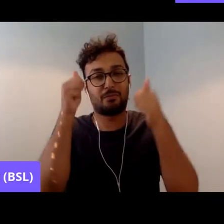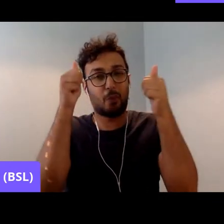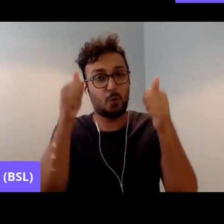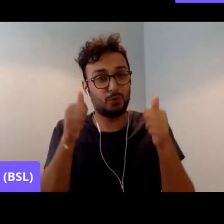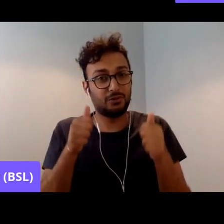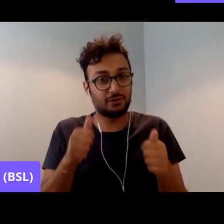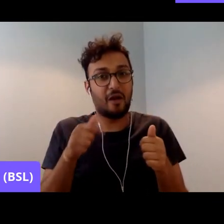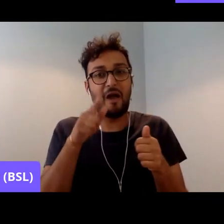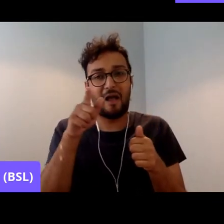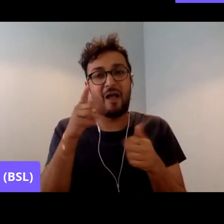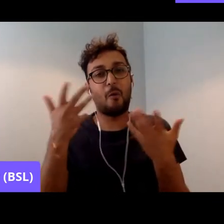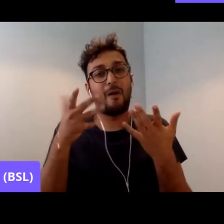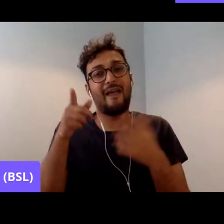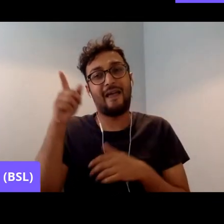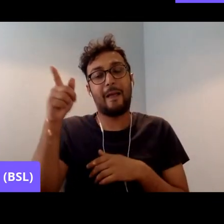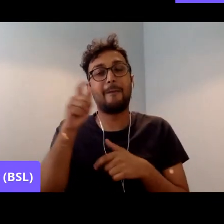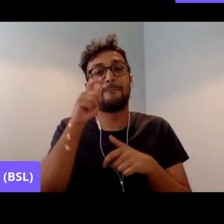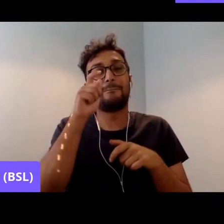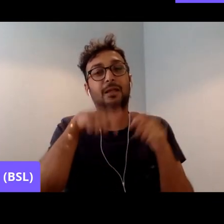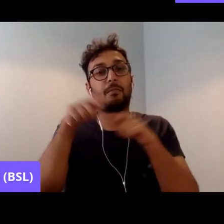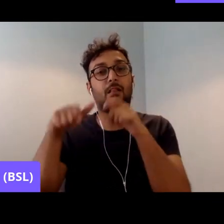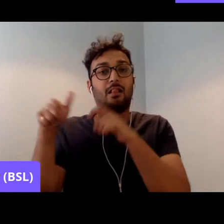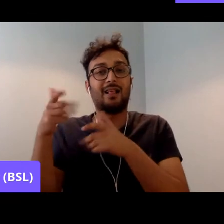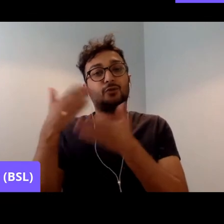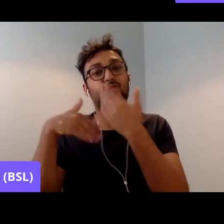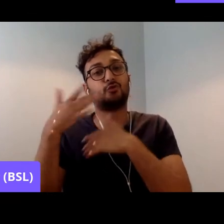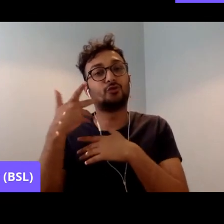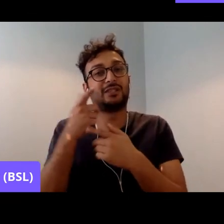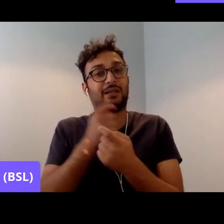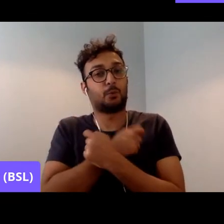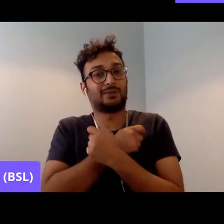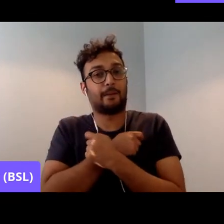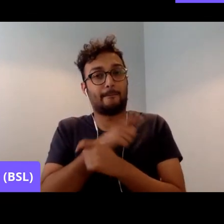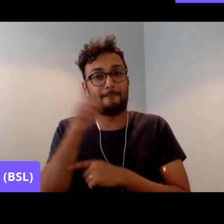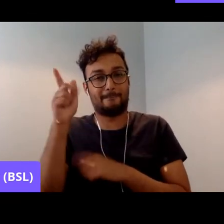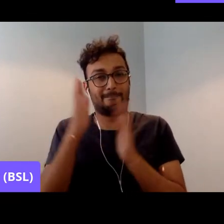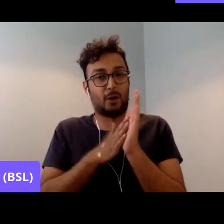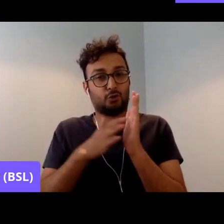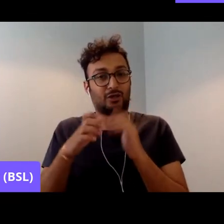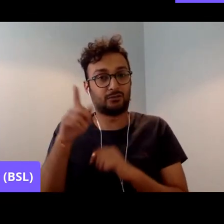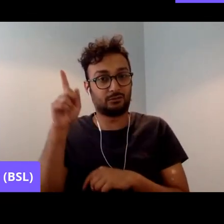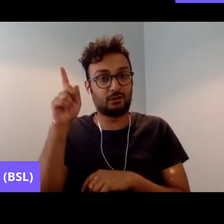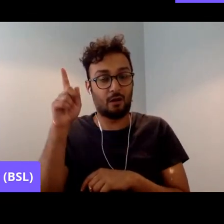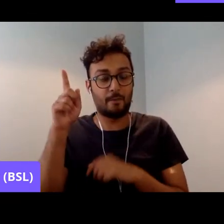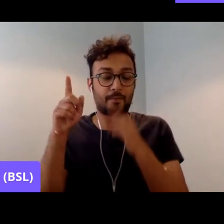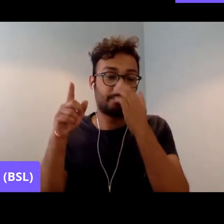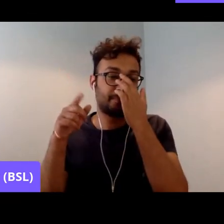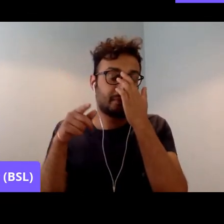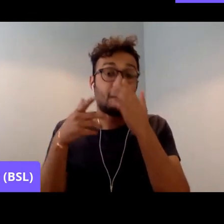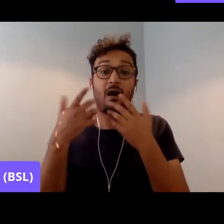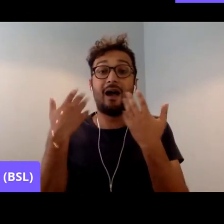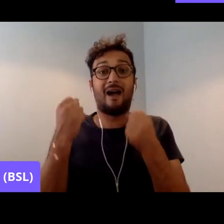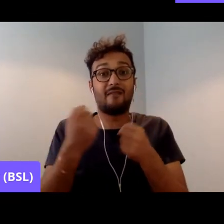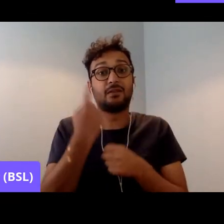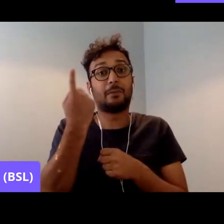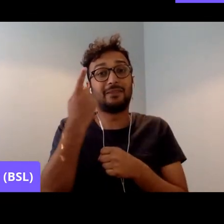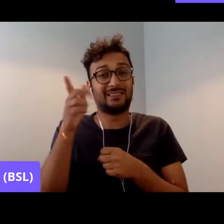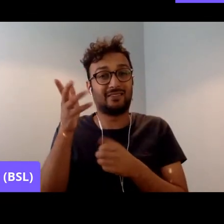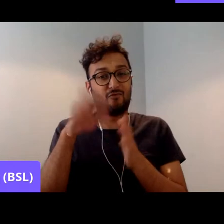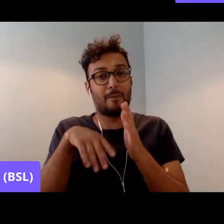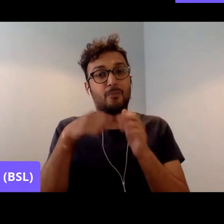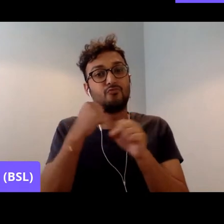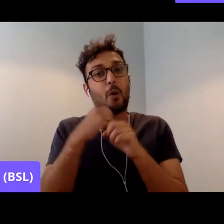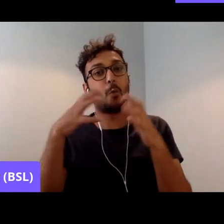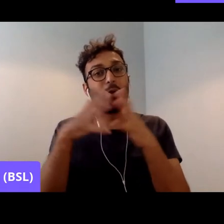People's History Museum in Manchester, which says, uh, which has someone from the Grand Prix strike holding up a slogan,